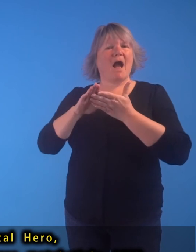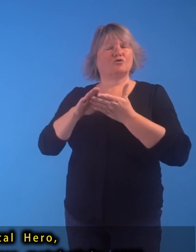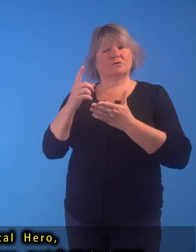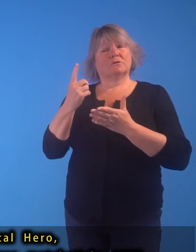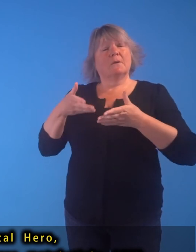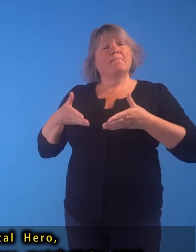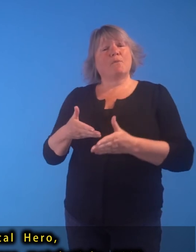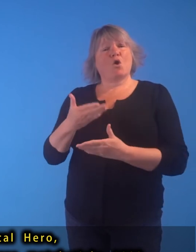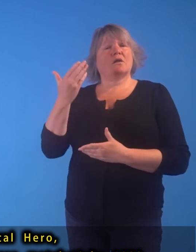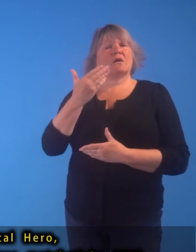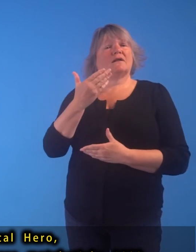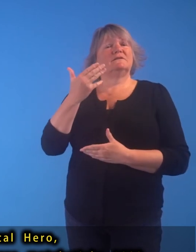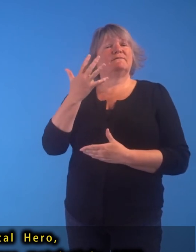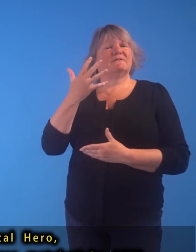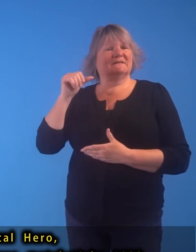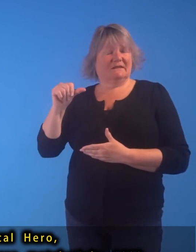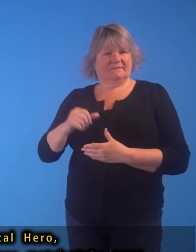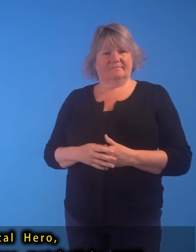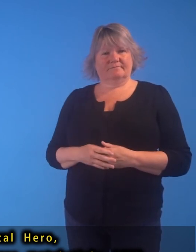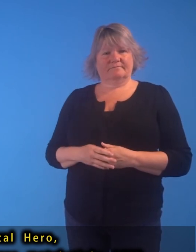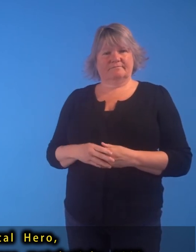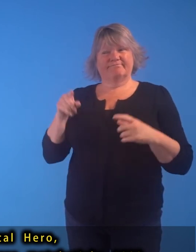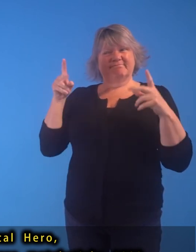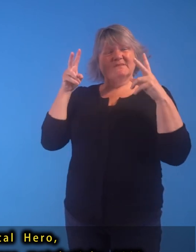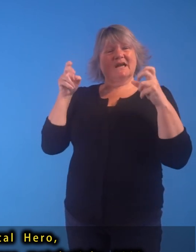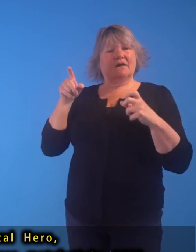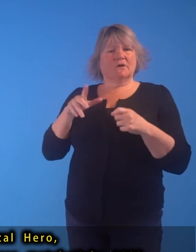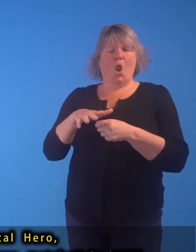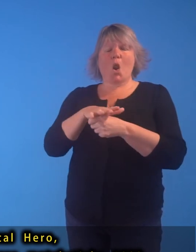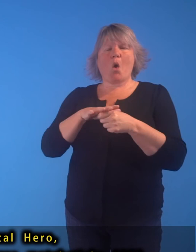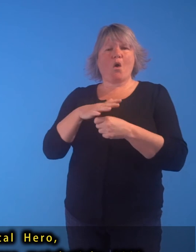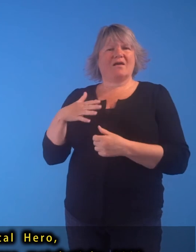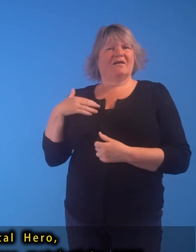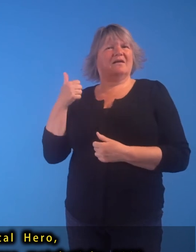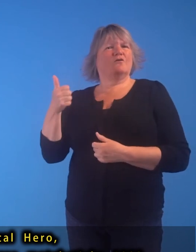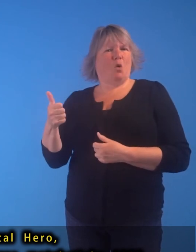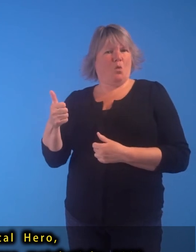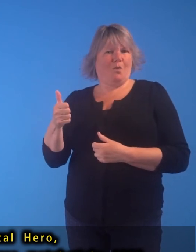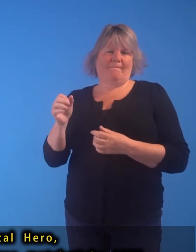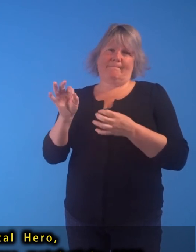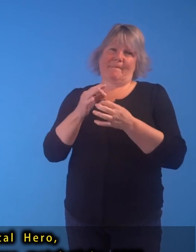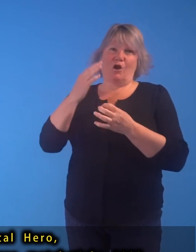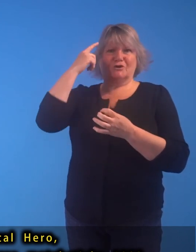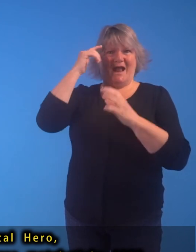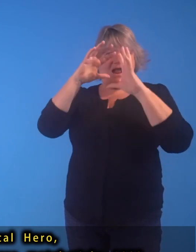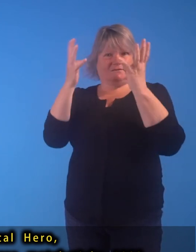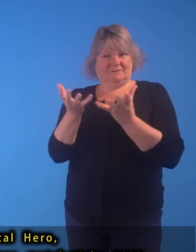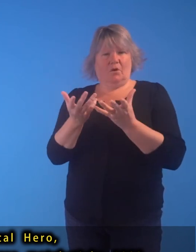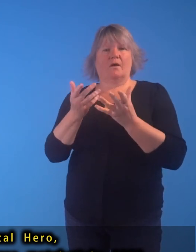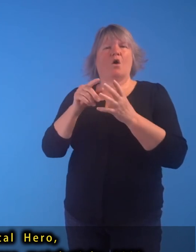Eardley Local Hero Matchhead Portrait of Richard